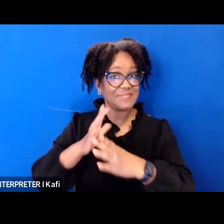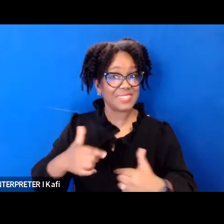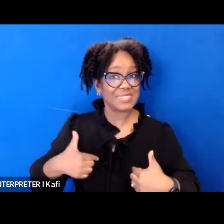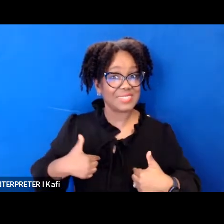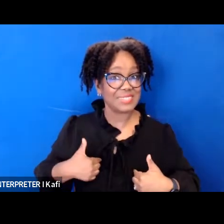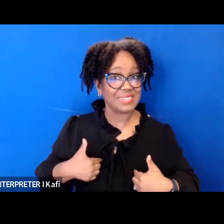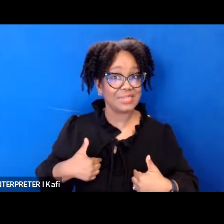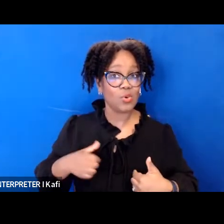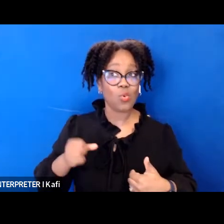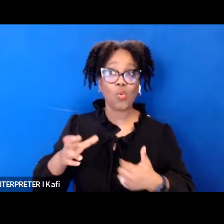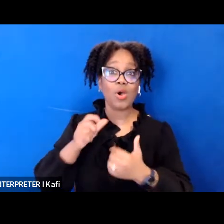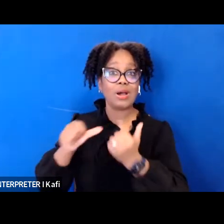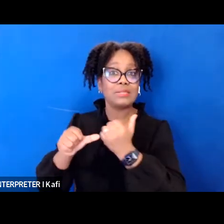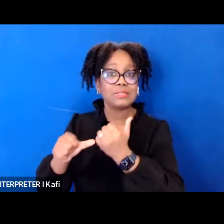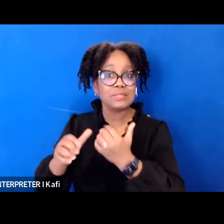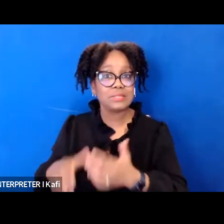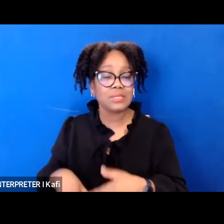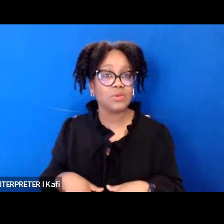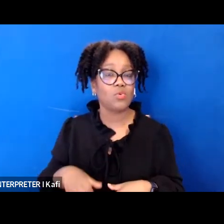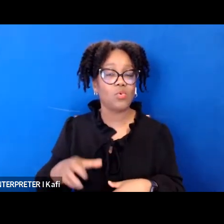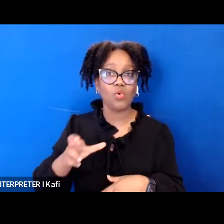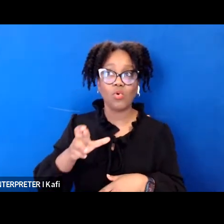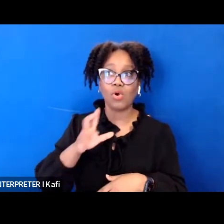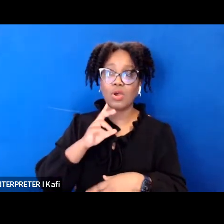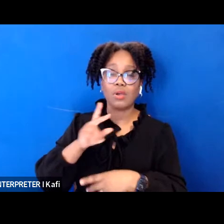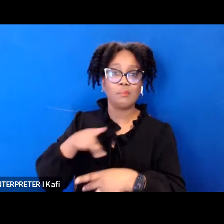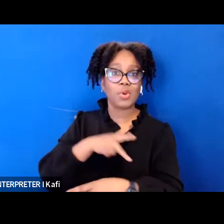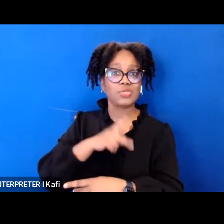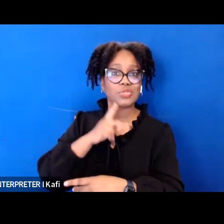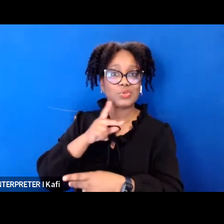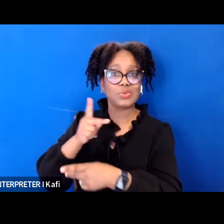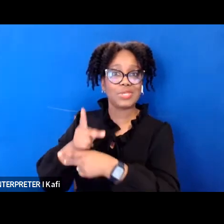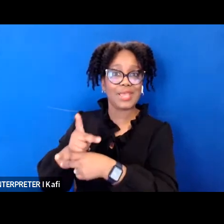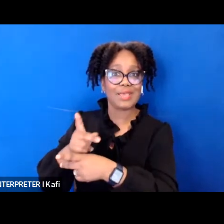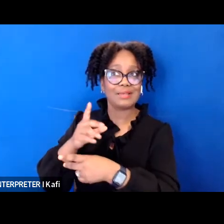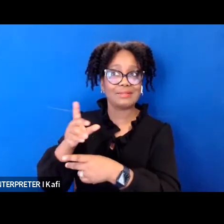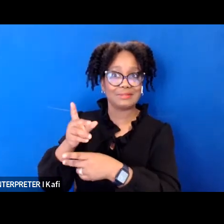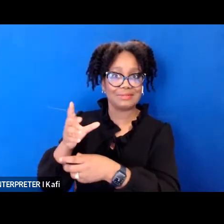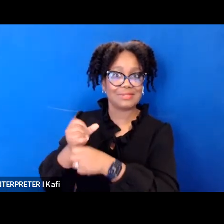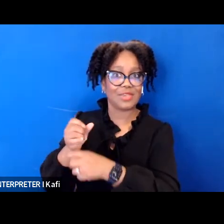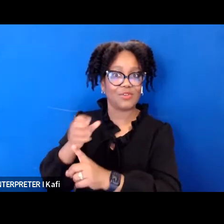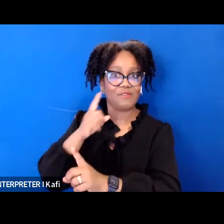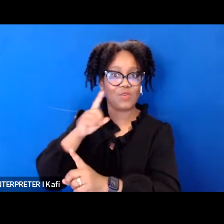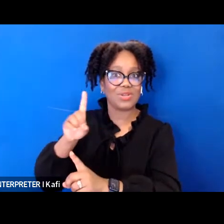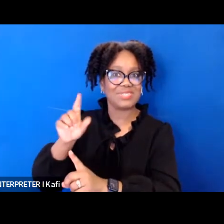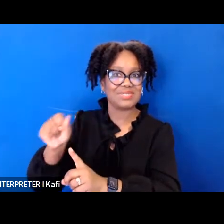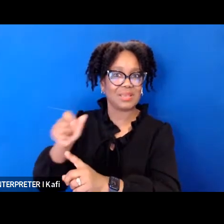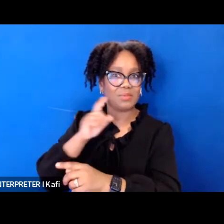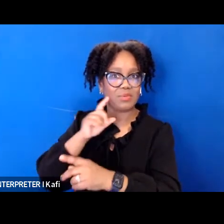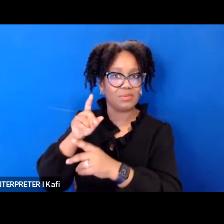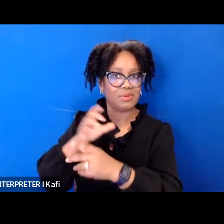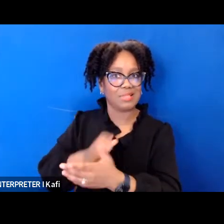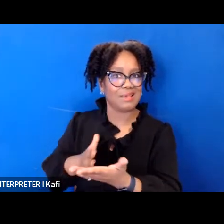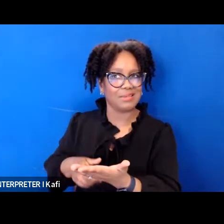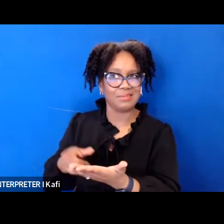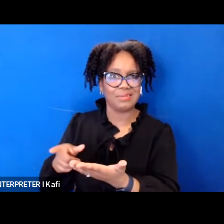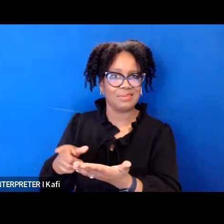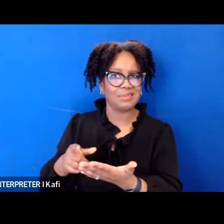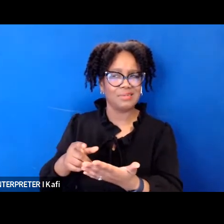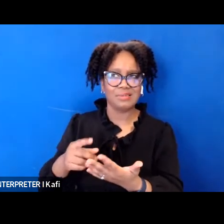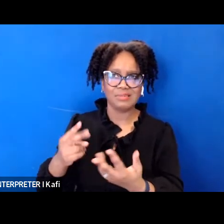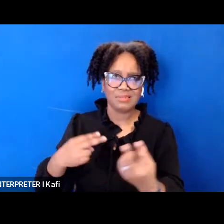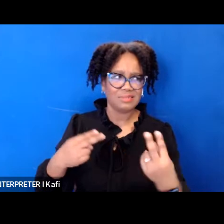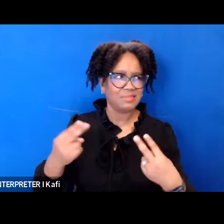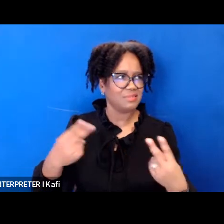care attendant of a disabled client it always comes as a surprise to potential clients opposing counsel